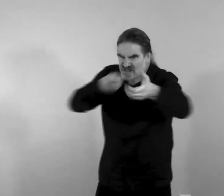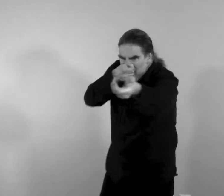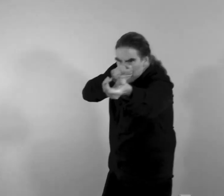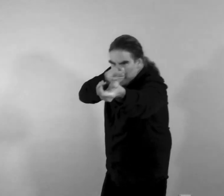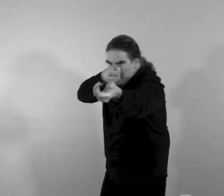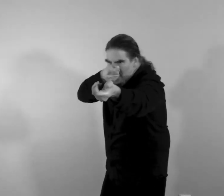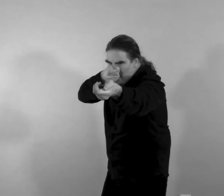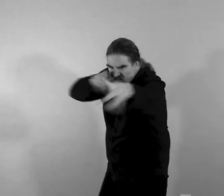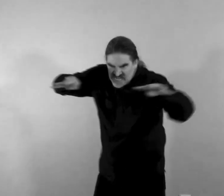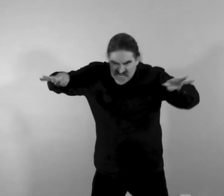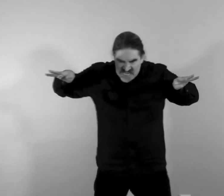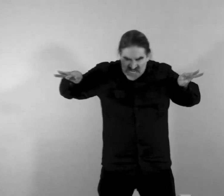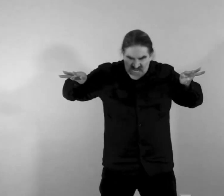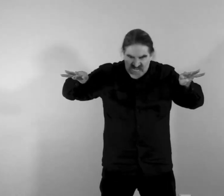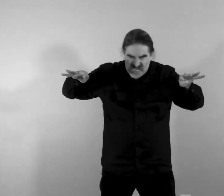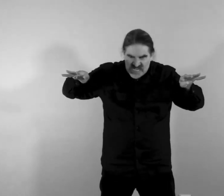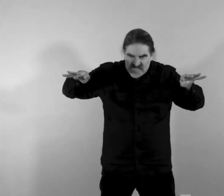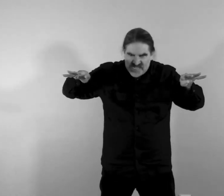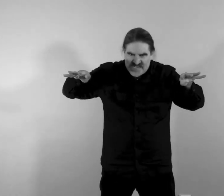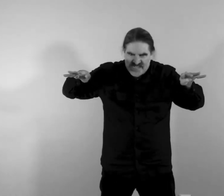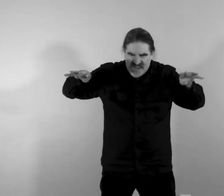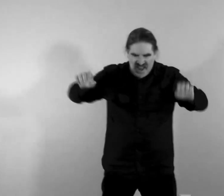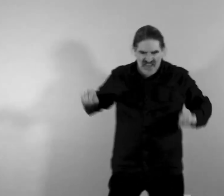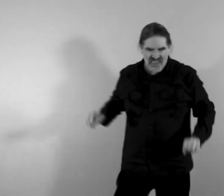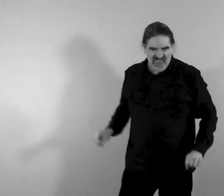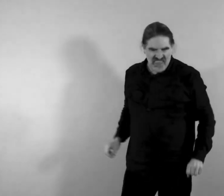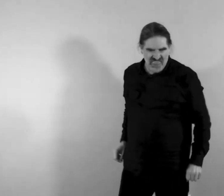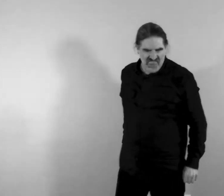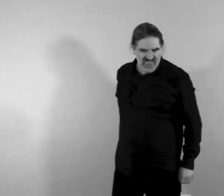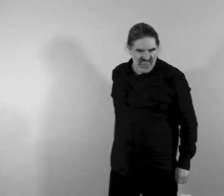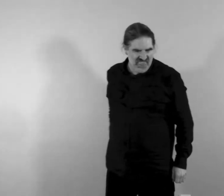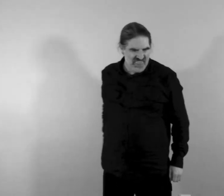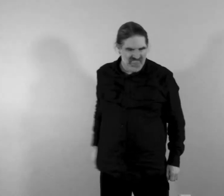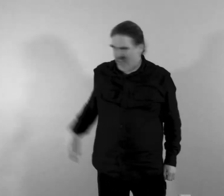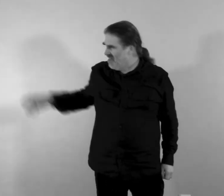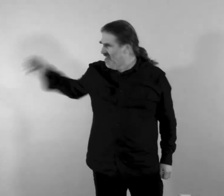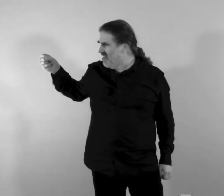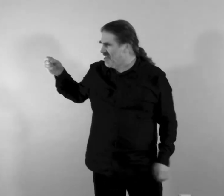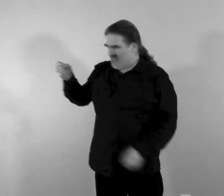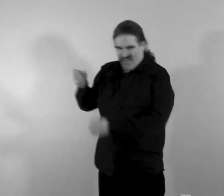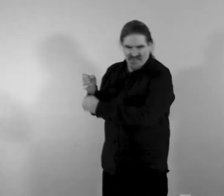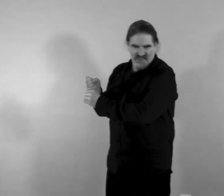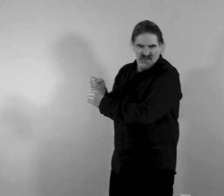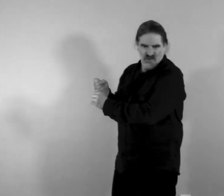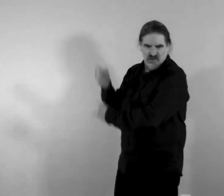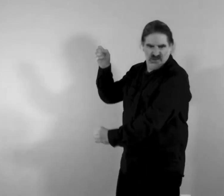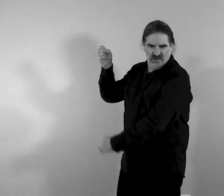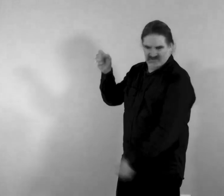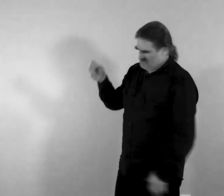and his squadron stands by as they await the wooden shaft